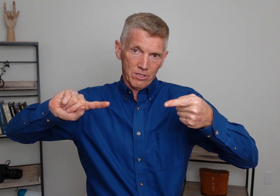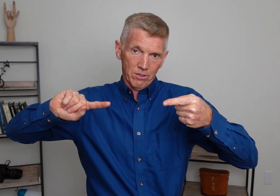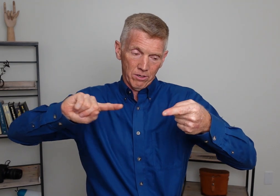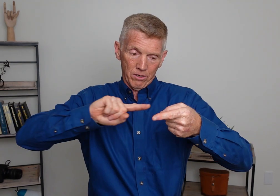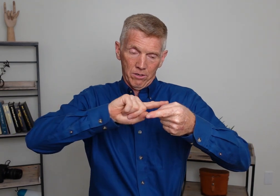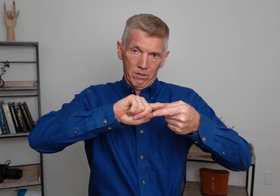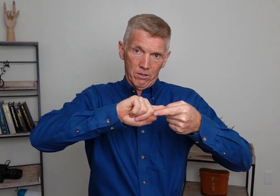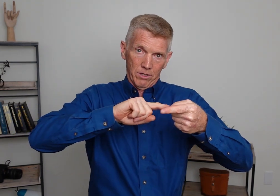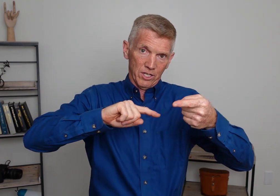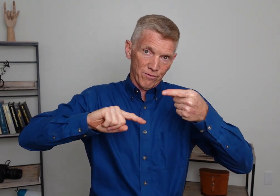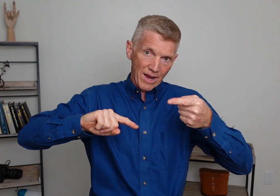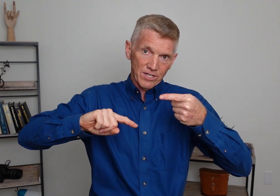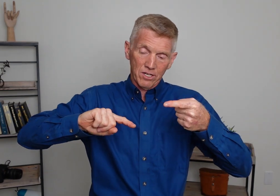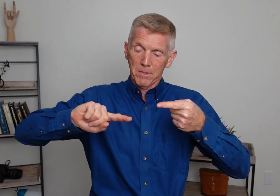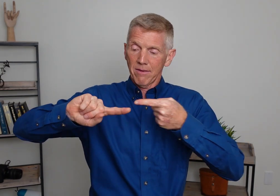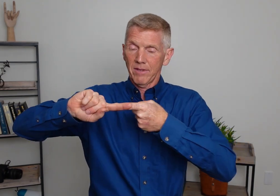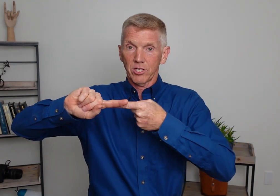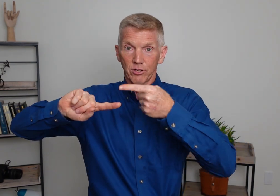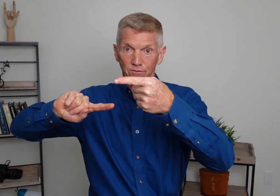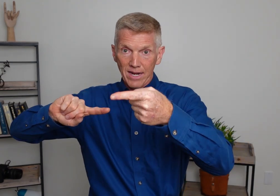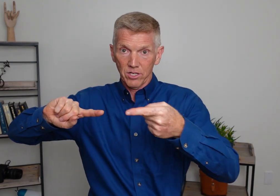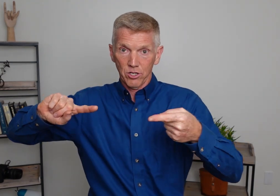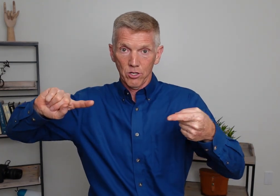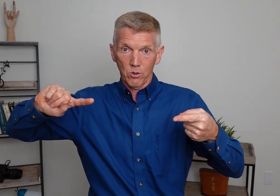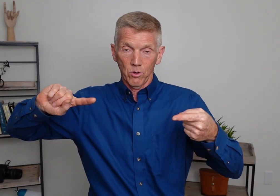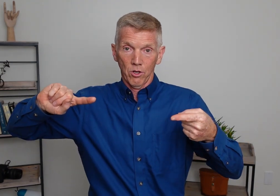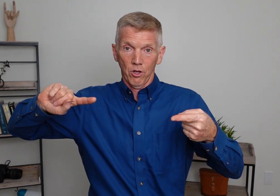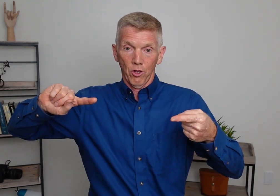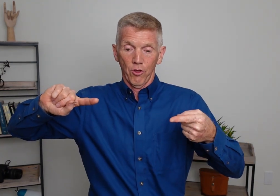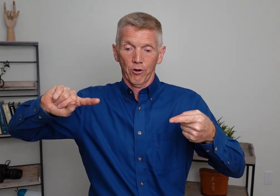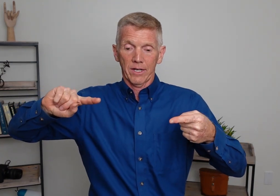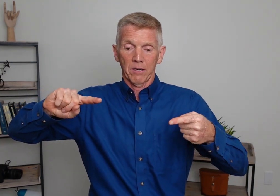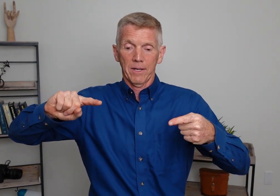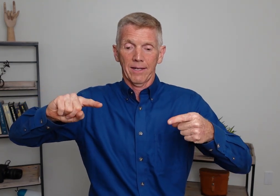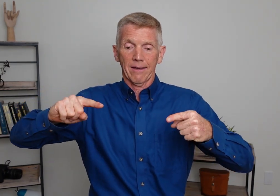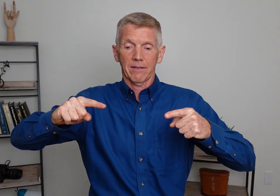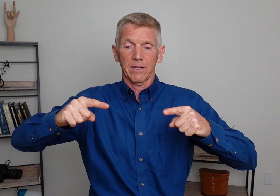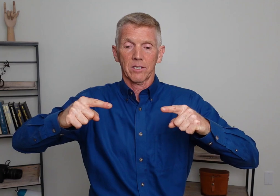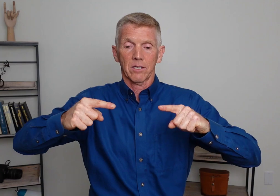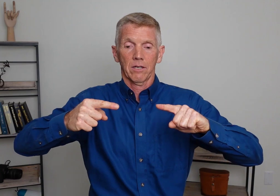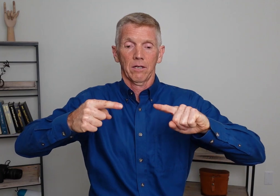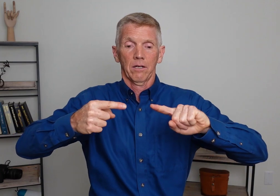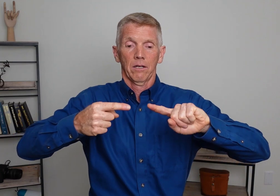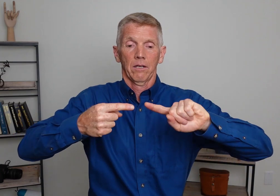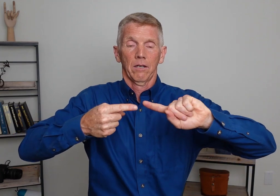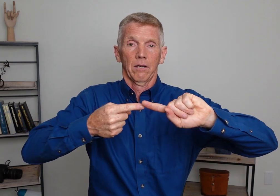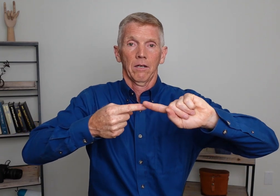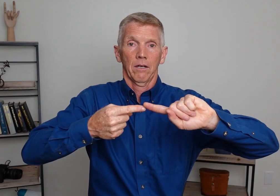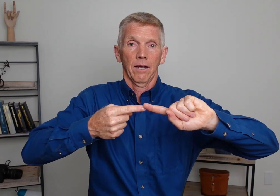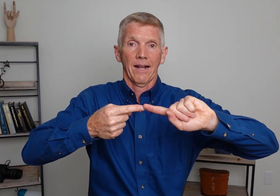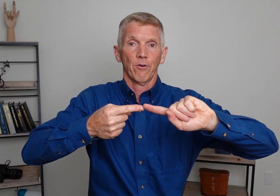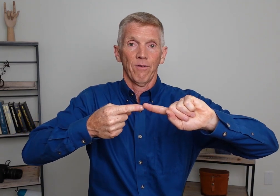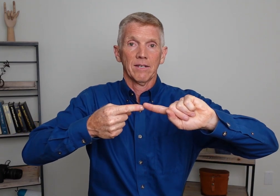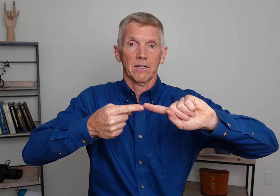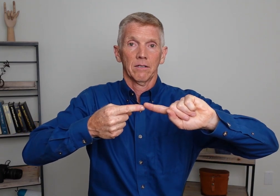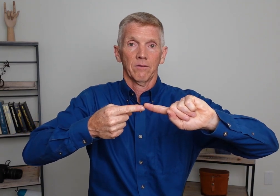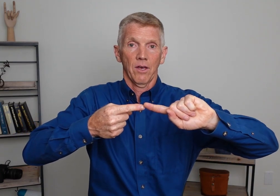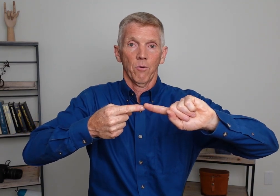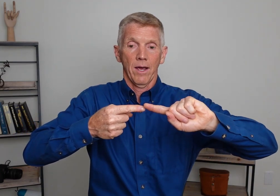is facing me. This is facing you. They're going to come in like this. And now they're facing the other way.